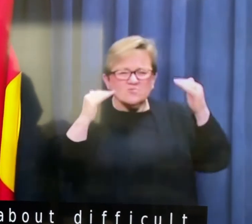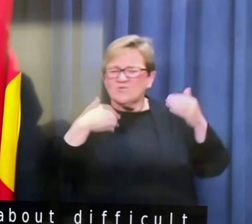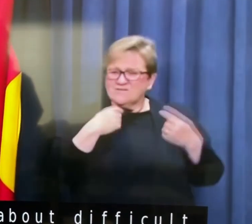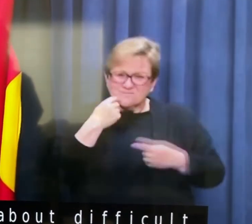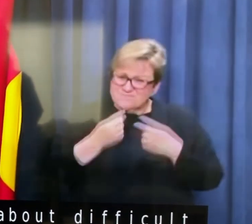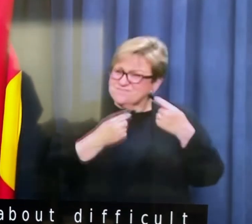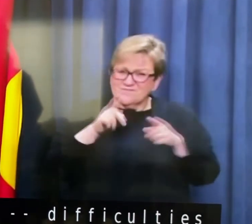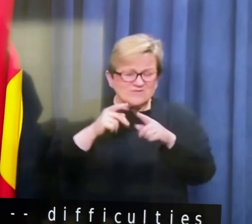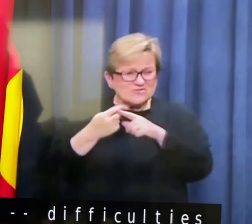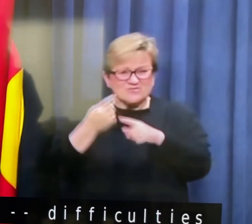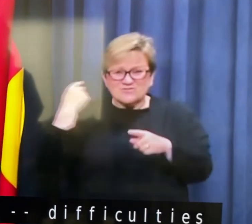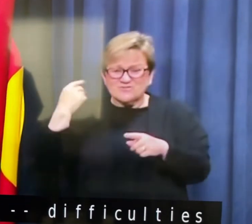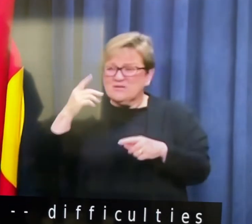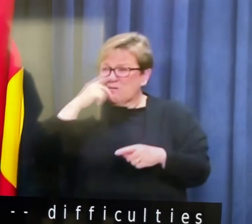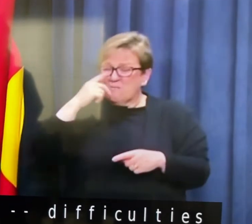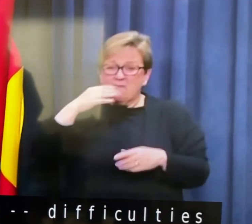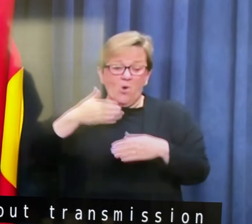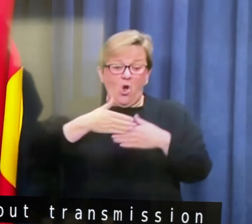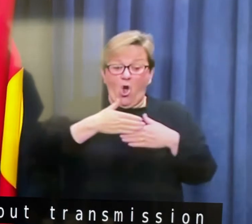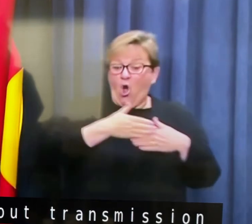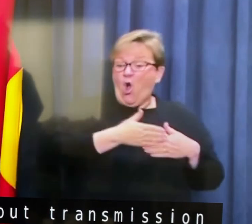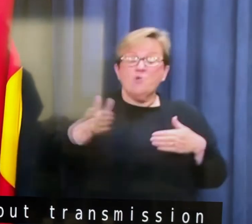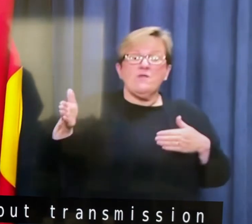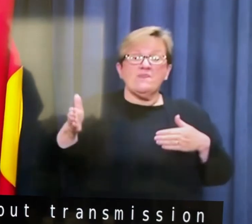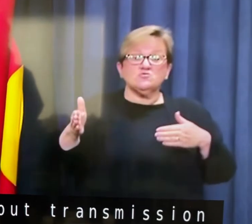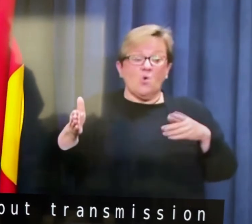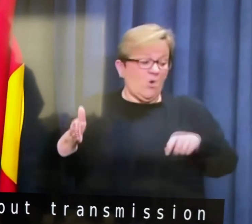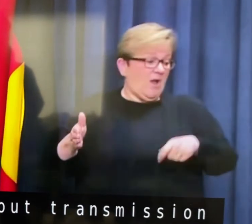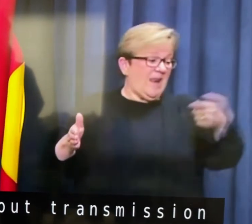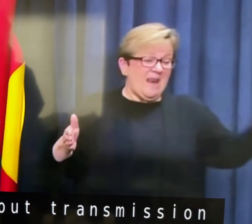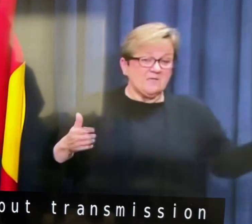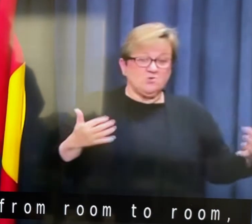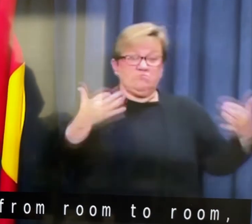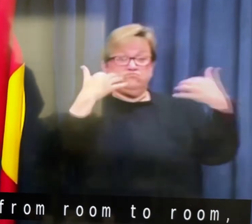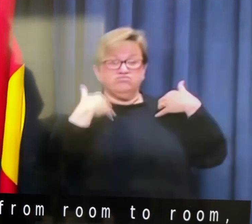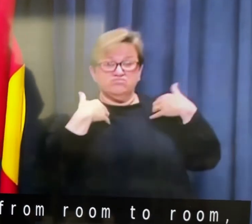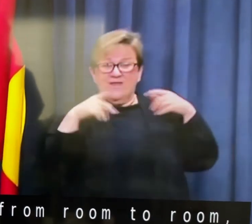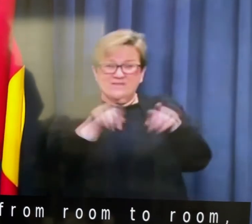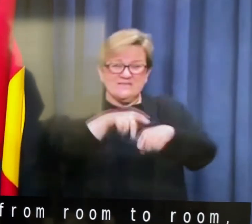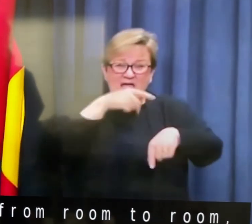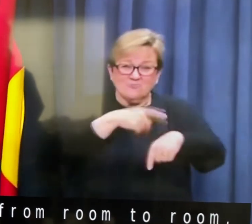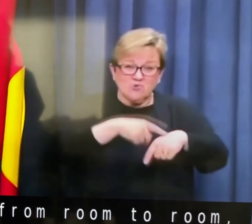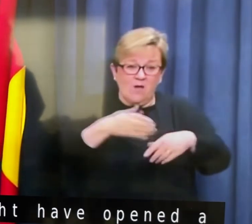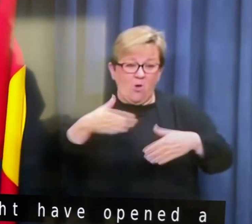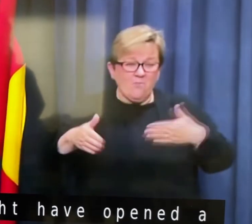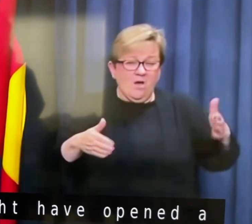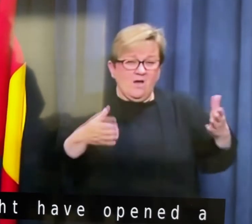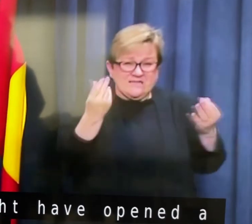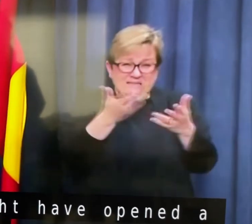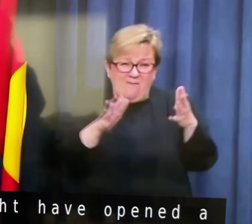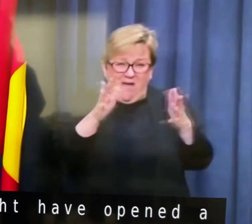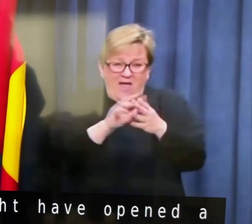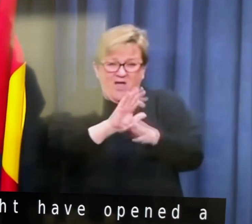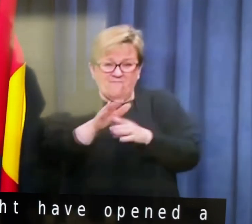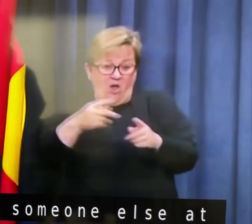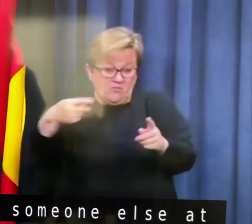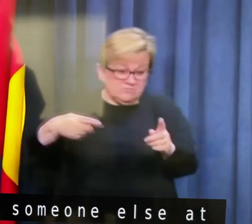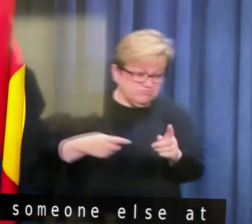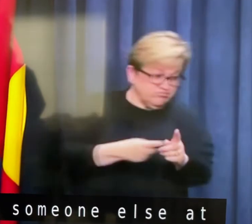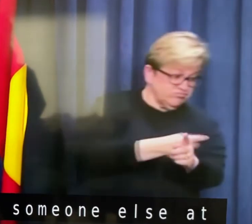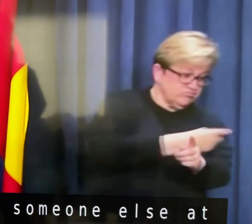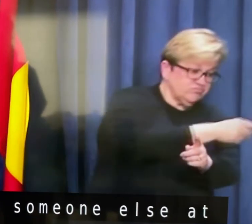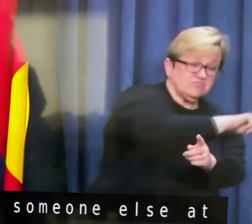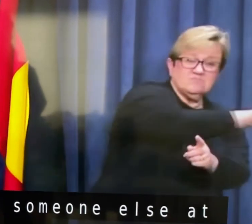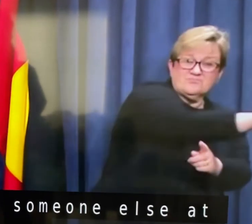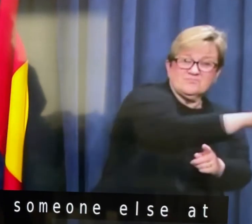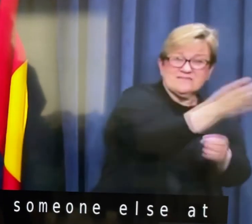Um, where someone might open a door, uh, next door to someone else at the same moment. And somehow this virus has got out a door, gone down